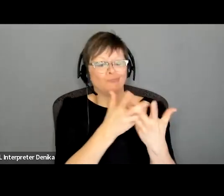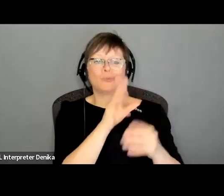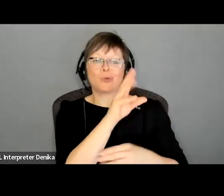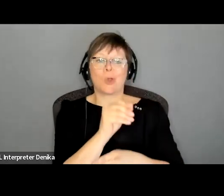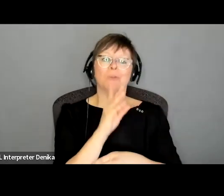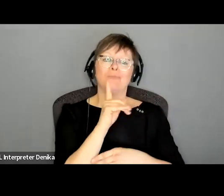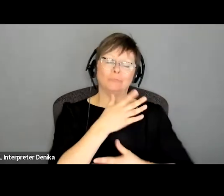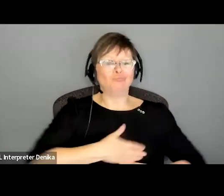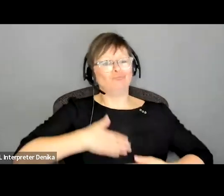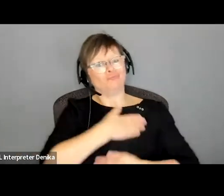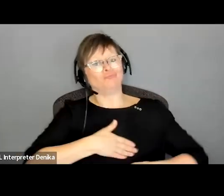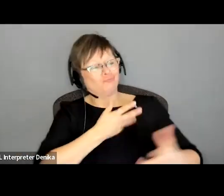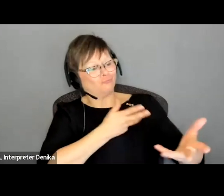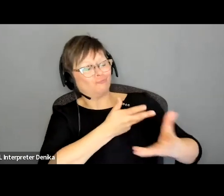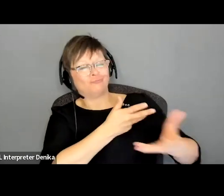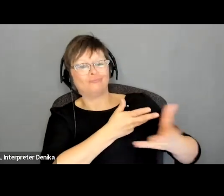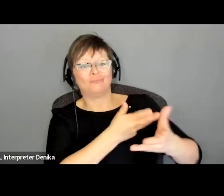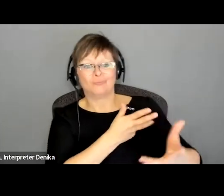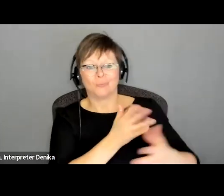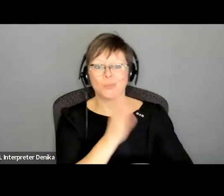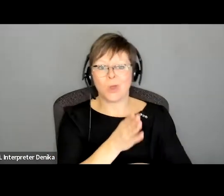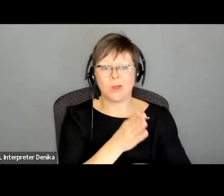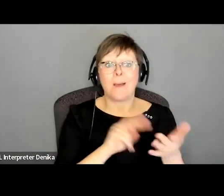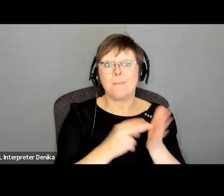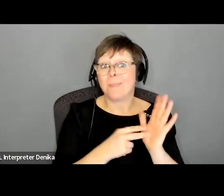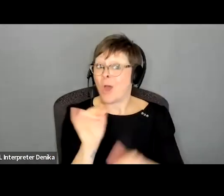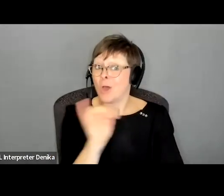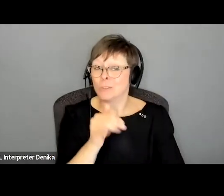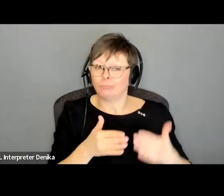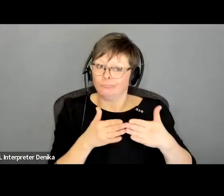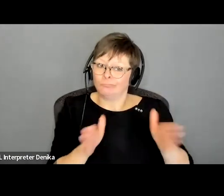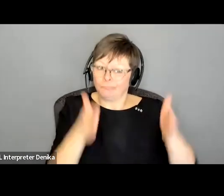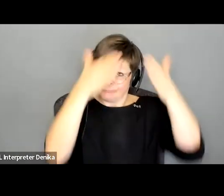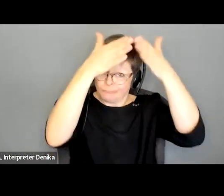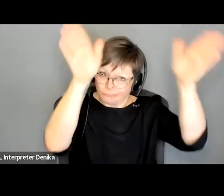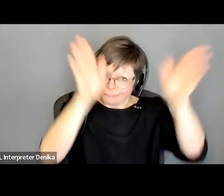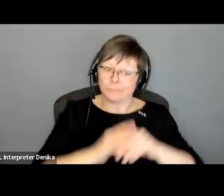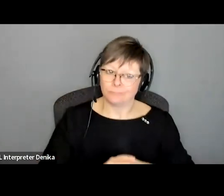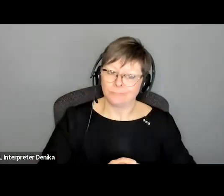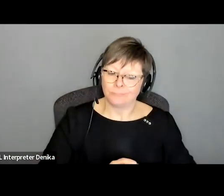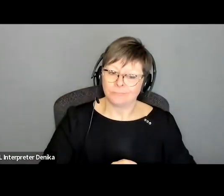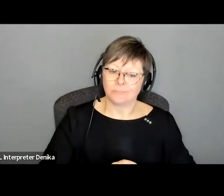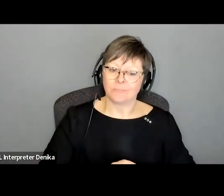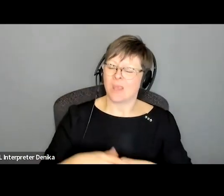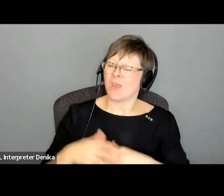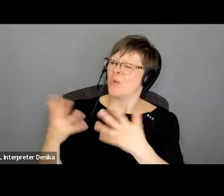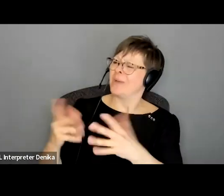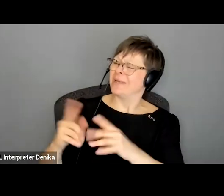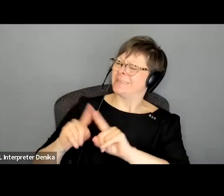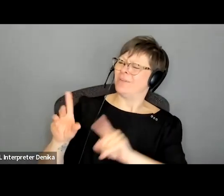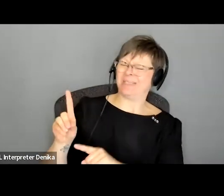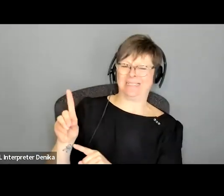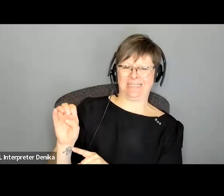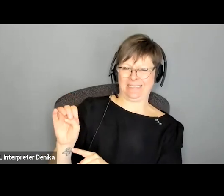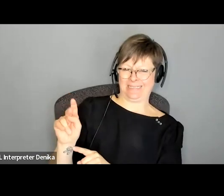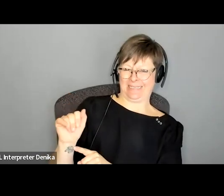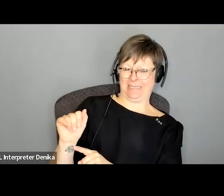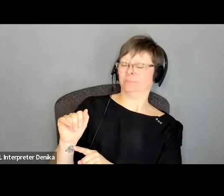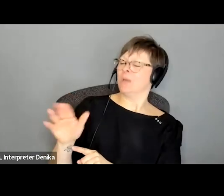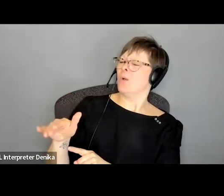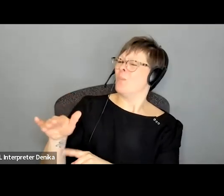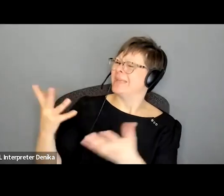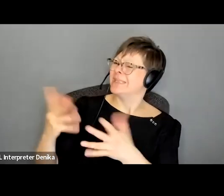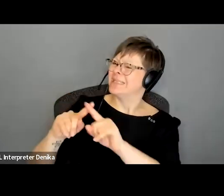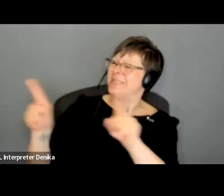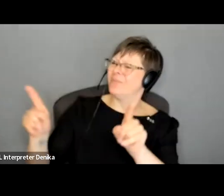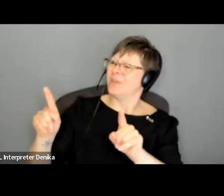working with and and that they're open um what's the difference or is there a difference between taping